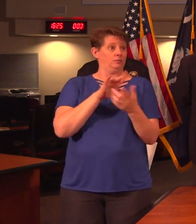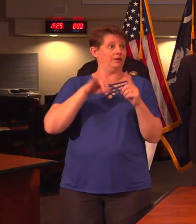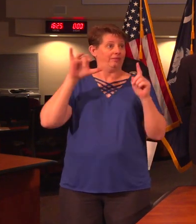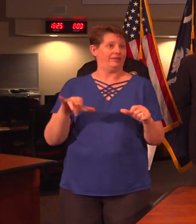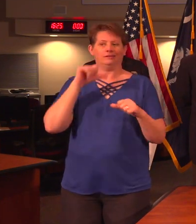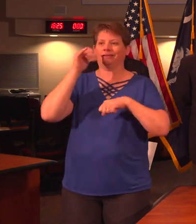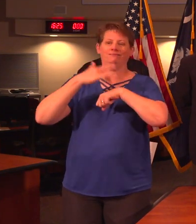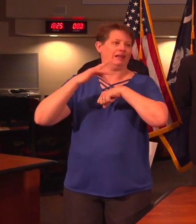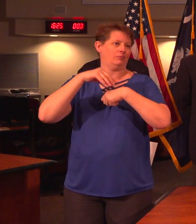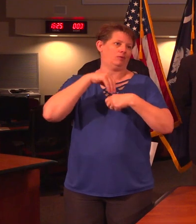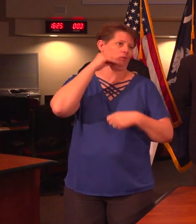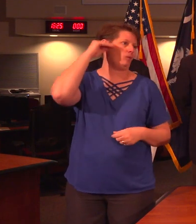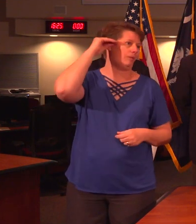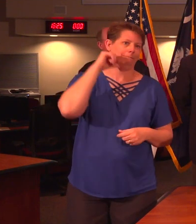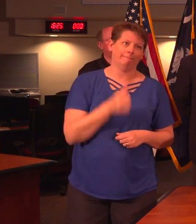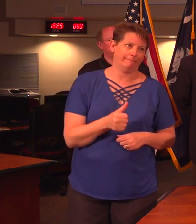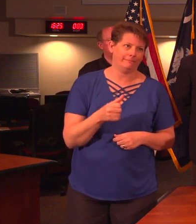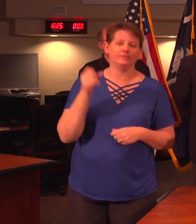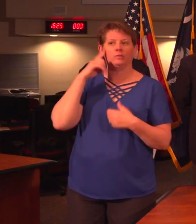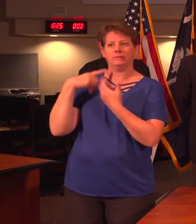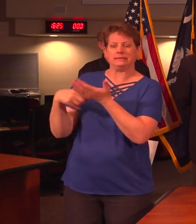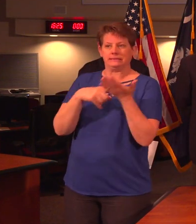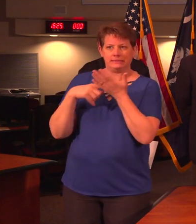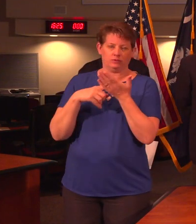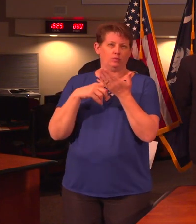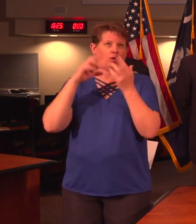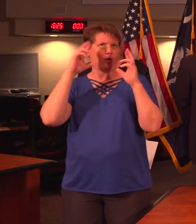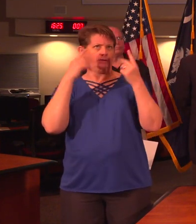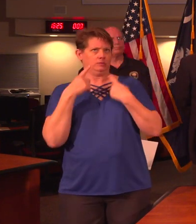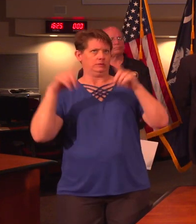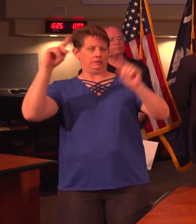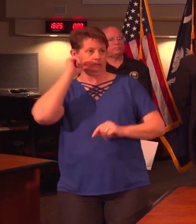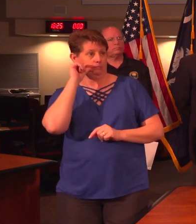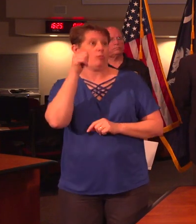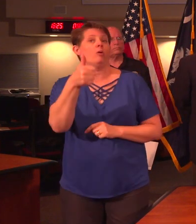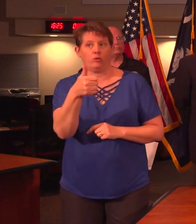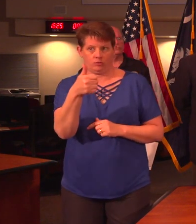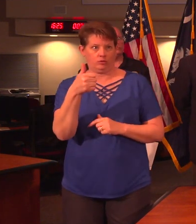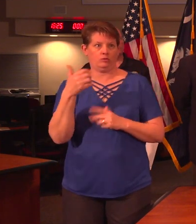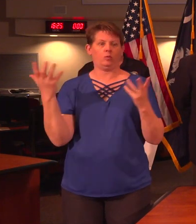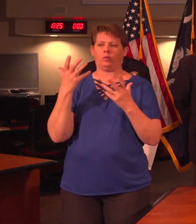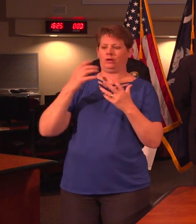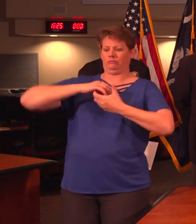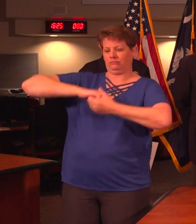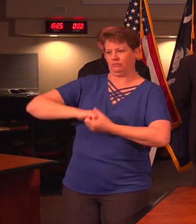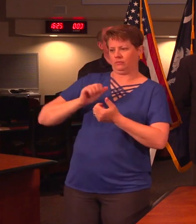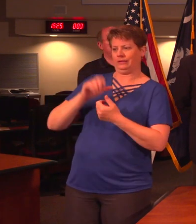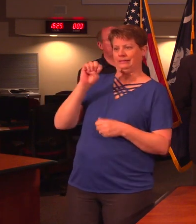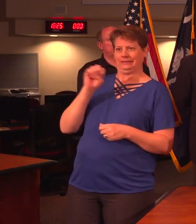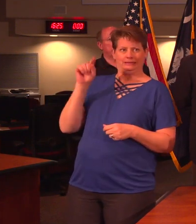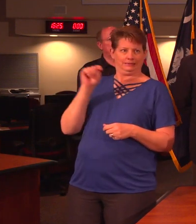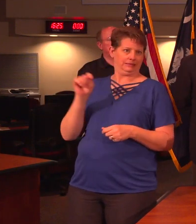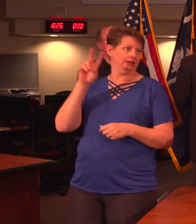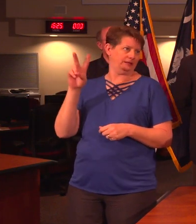channels are not available at home. So we will be making an announcement tomorrow about how that scheduling will be,